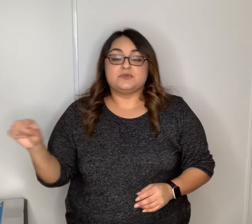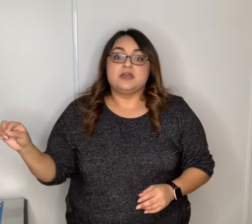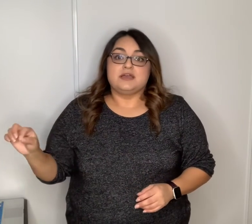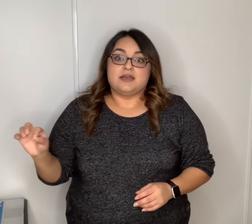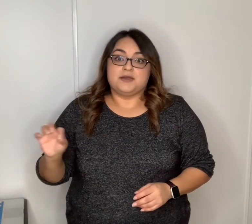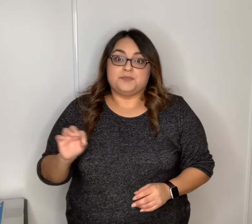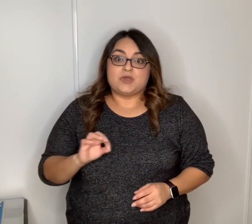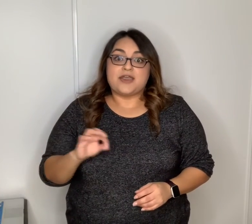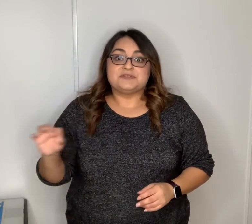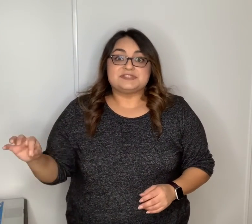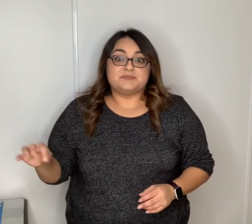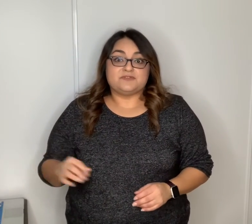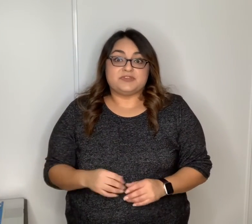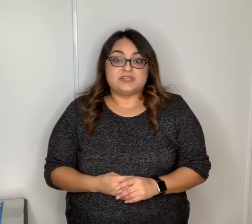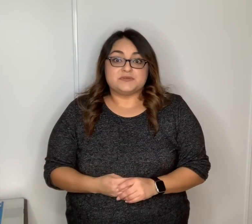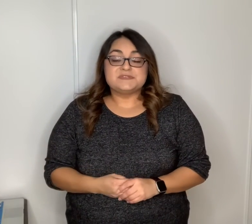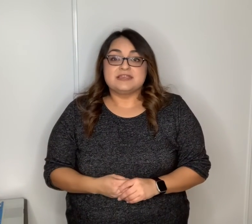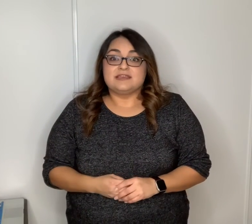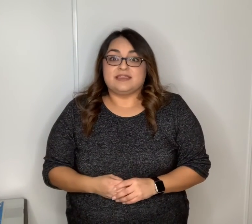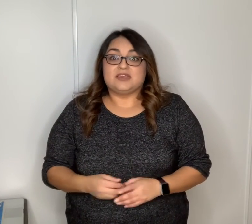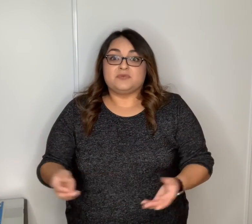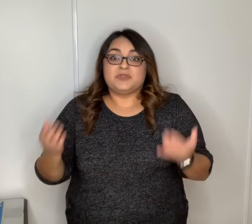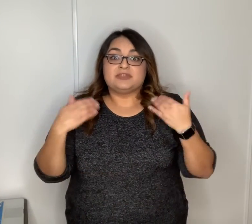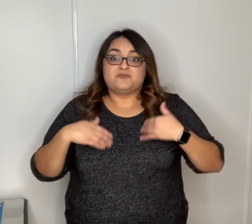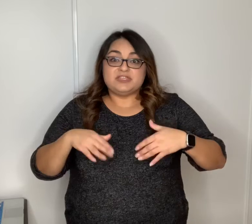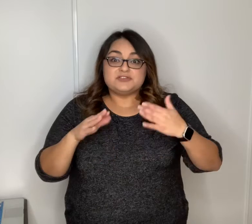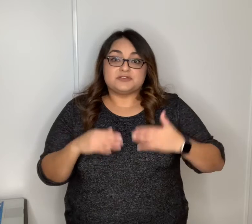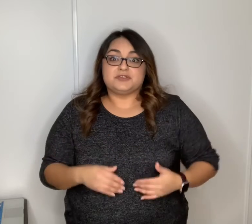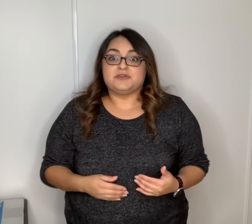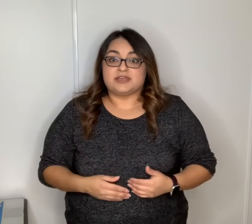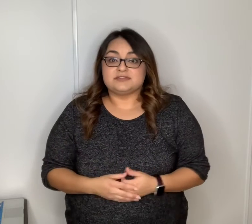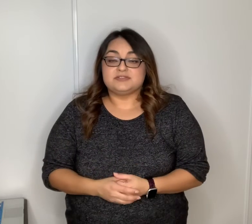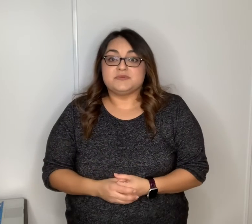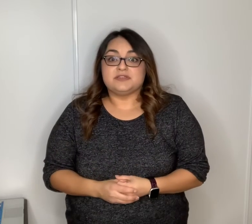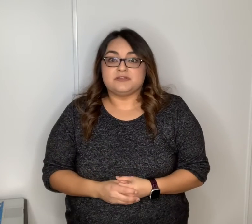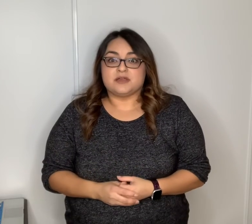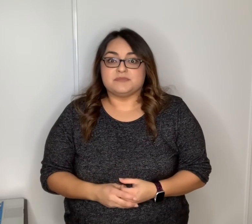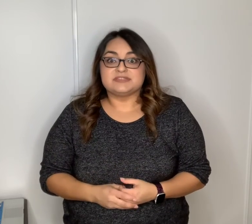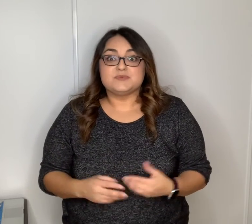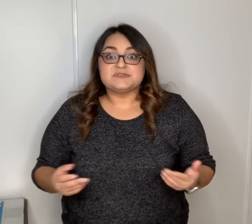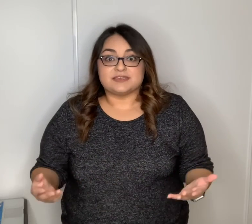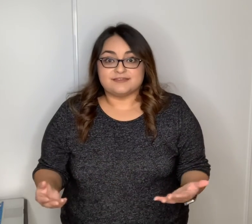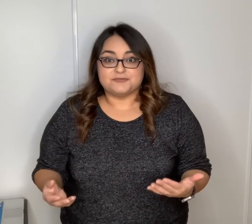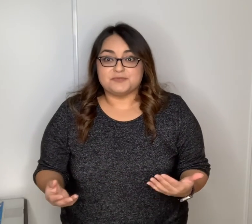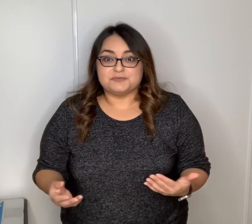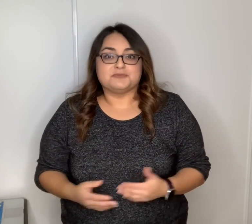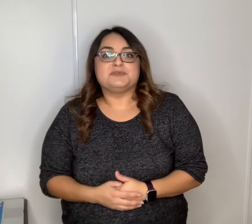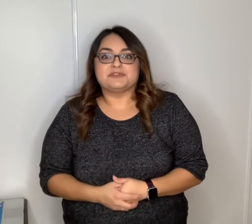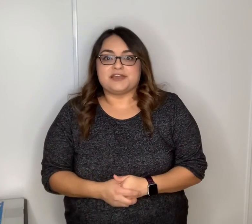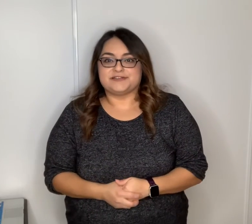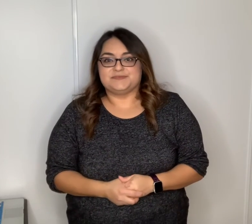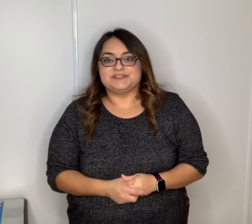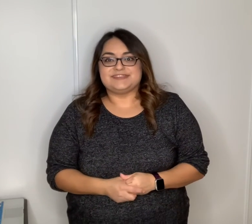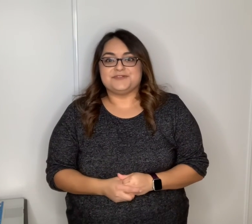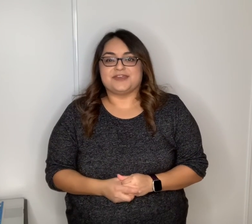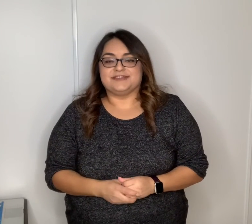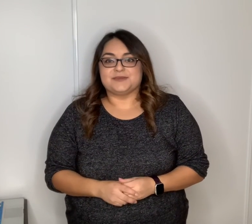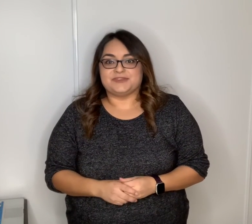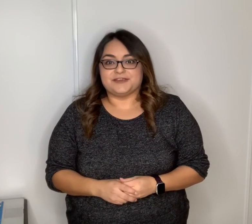how to submit videos. And that way we can feature you guys doing this music. Would be really awesome to see you guys up there.